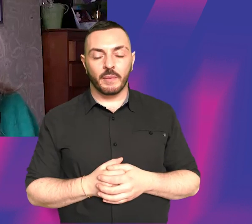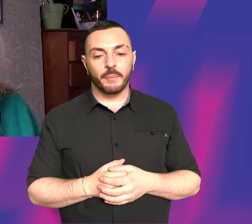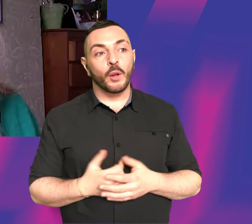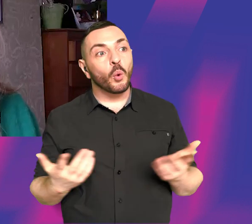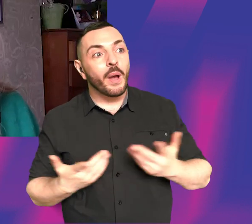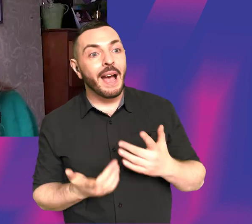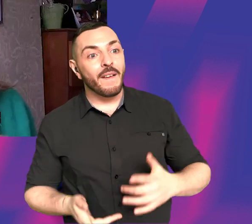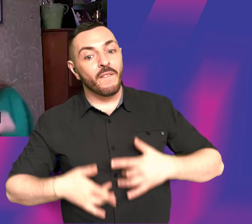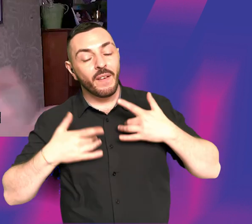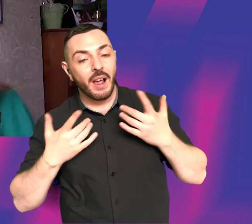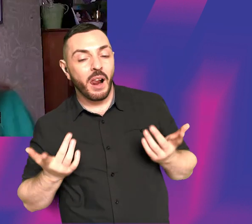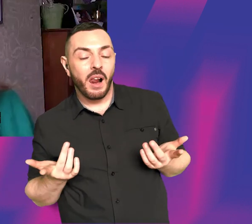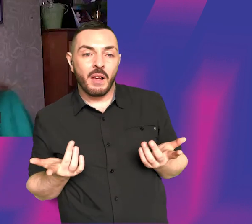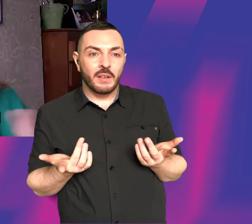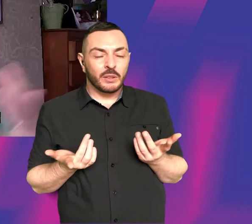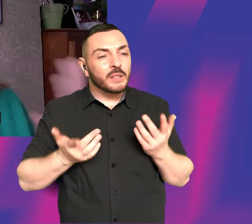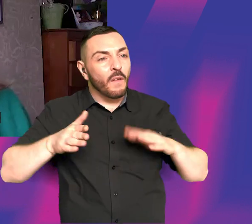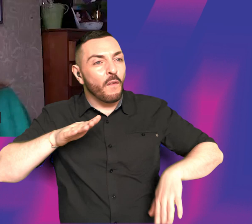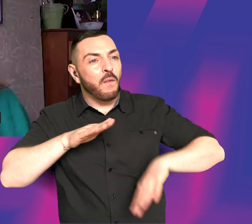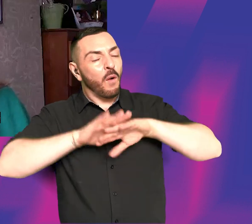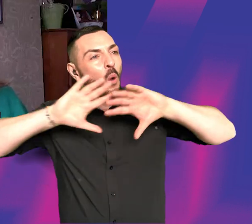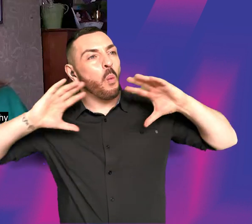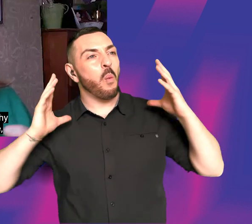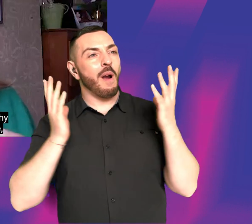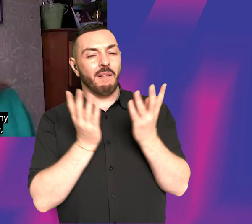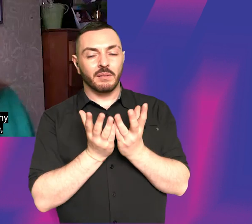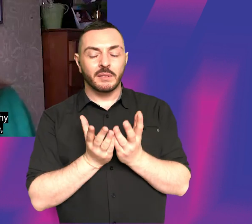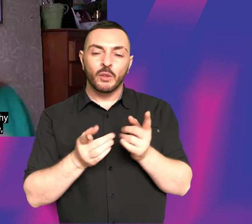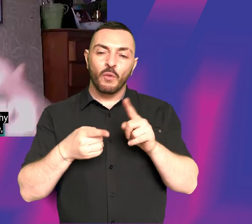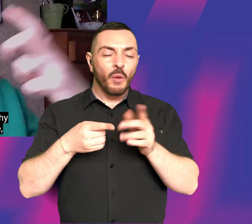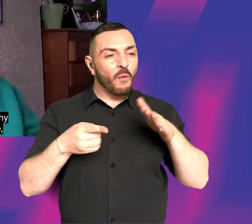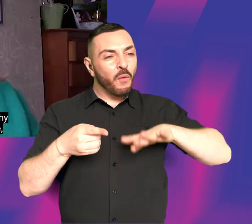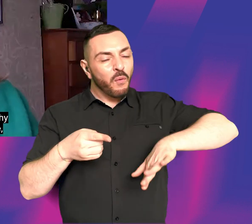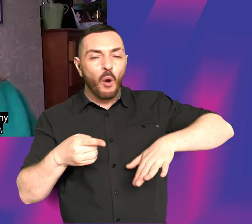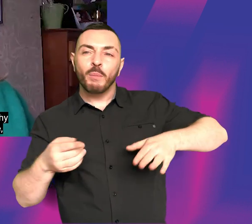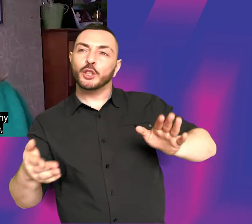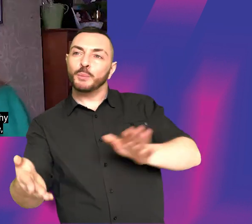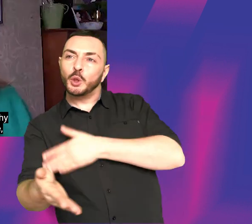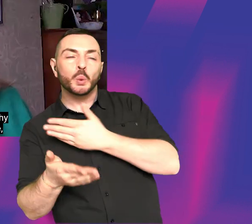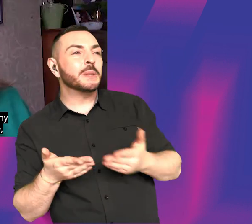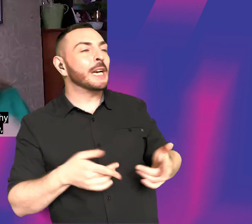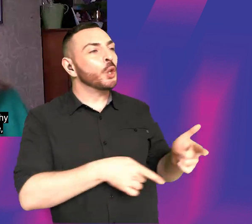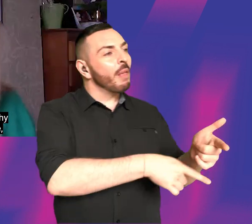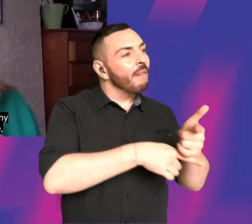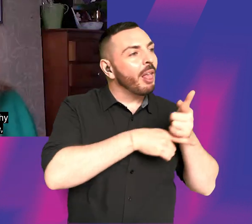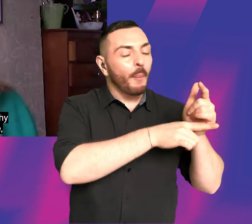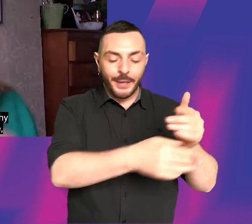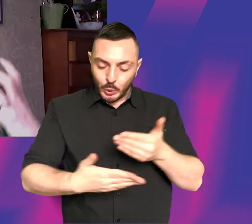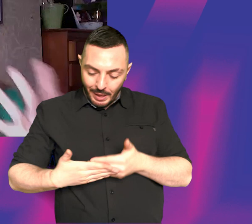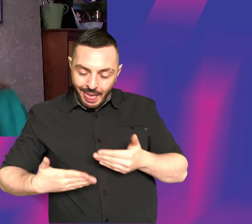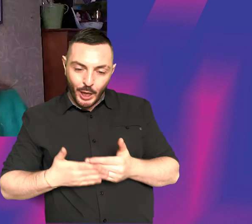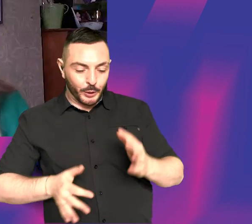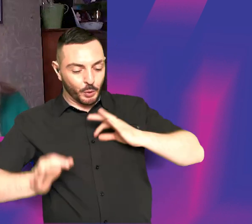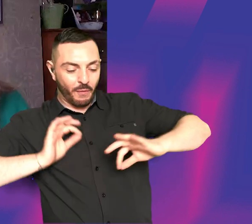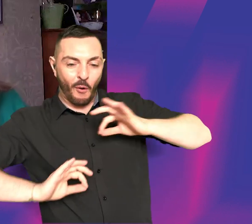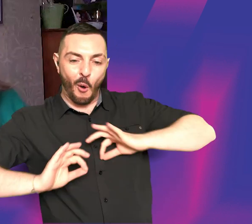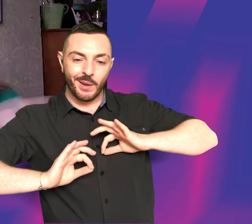I feel like there's a kind of a complete world from the music to to the cinematography, to the language, to the performance, you